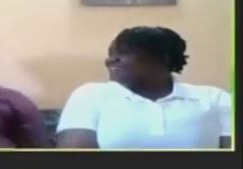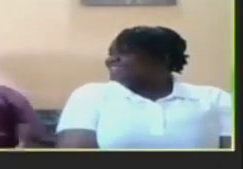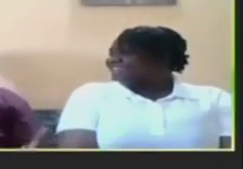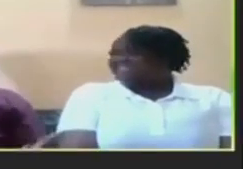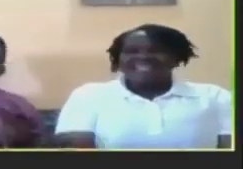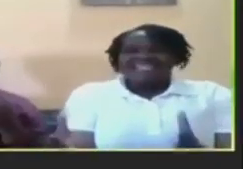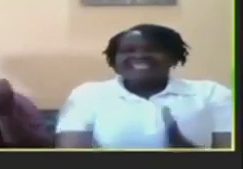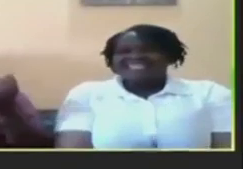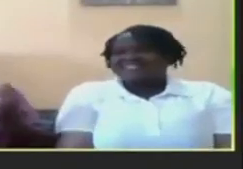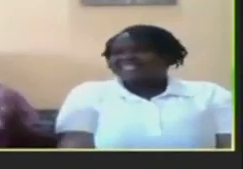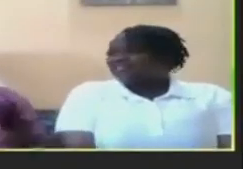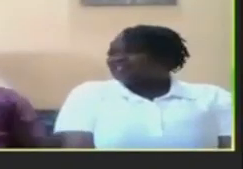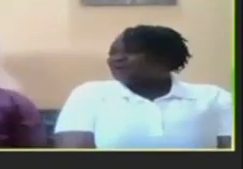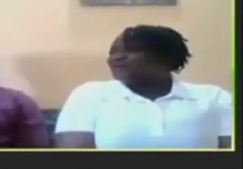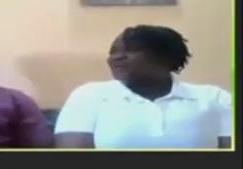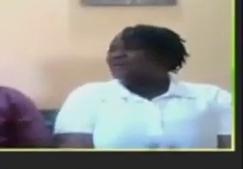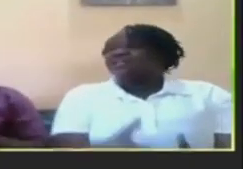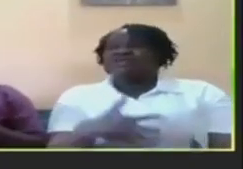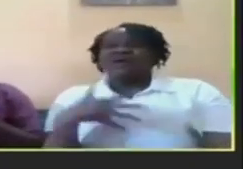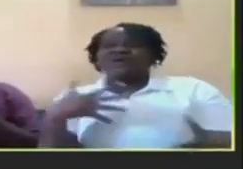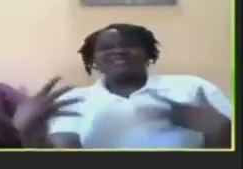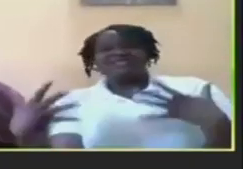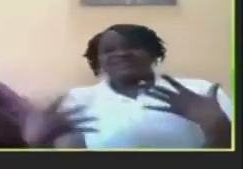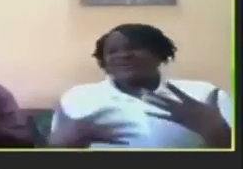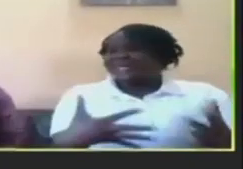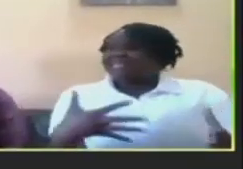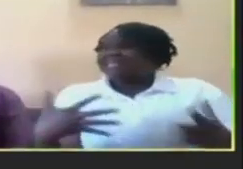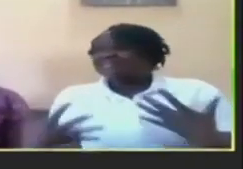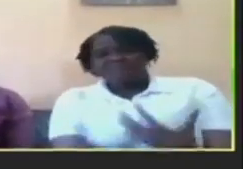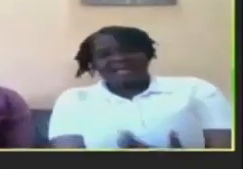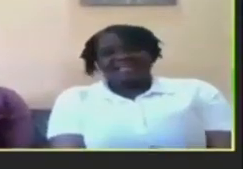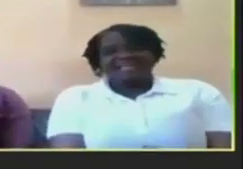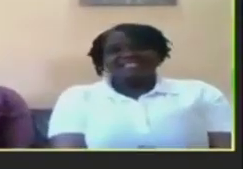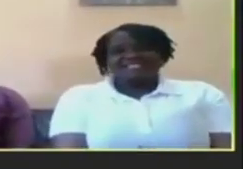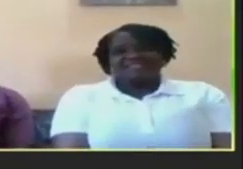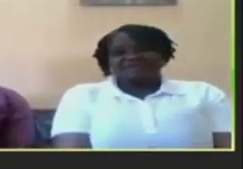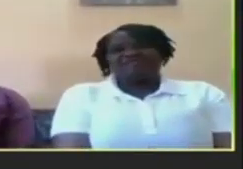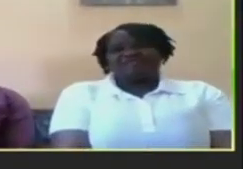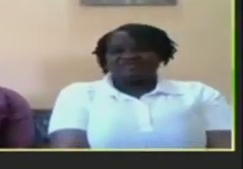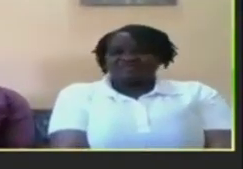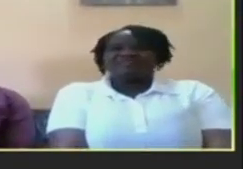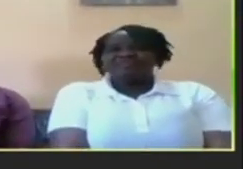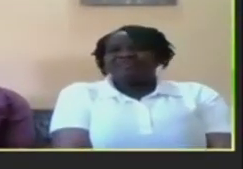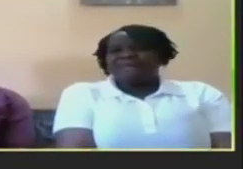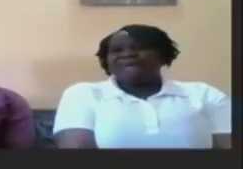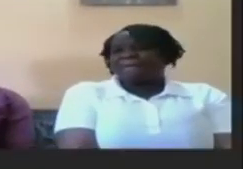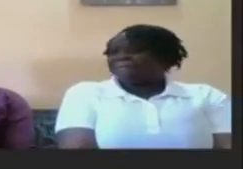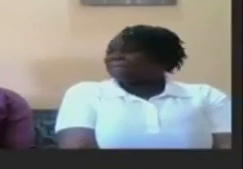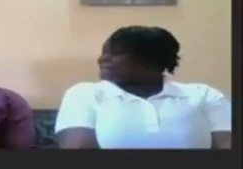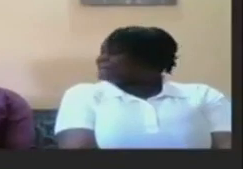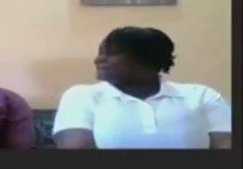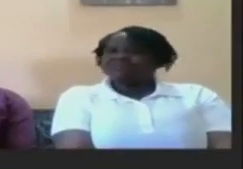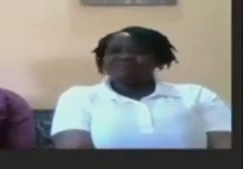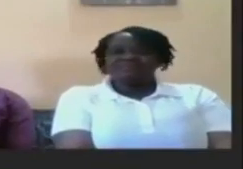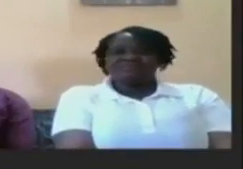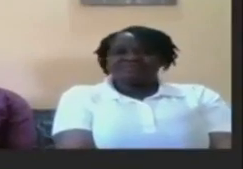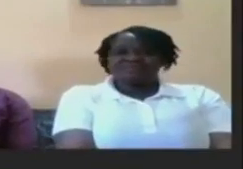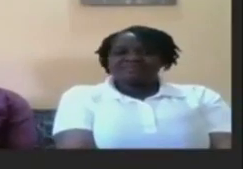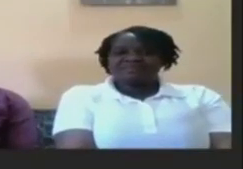he just like how you're always talking and smiling and stuff right and okay so let's say somebody